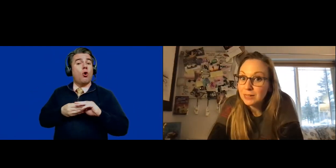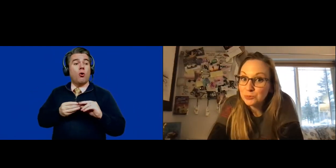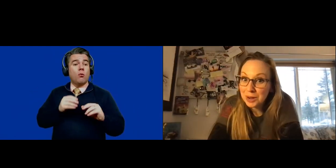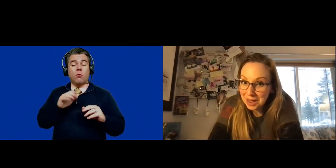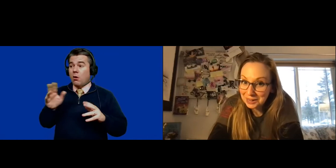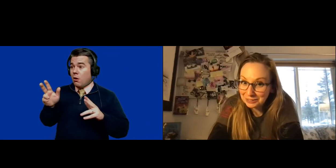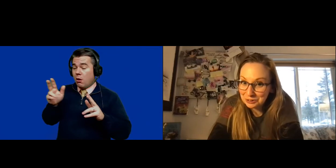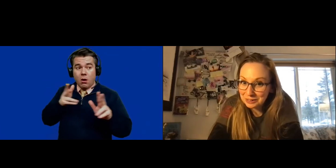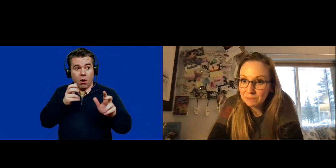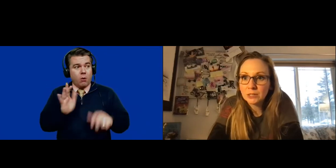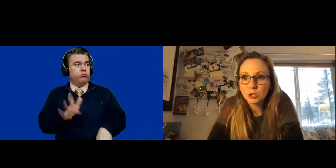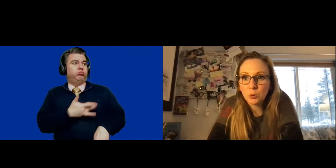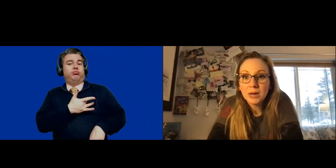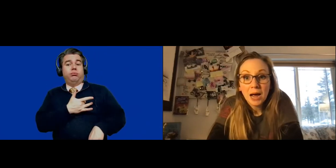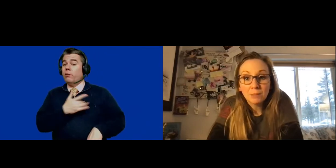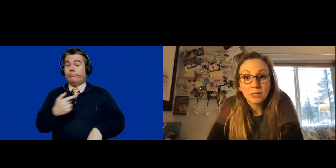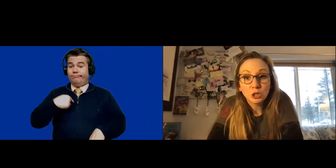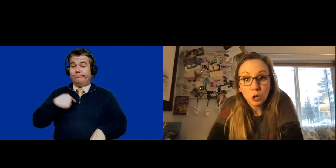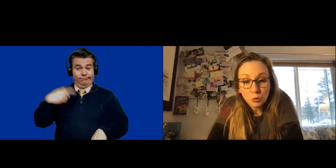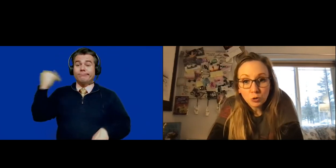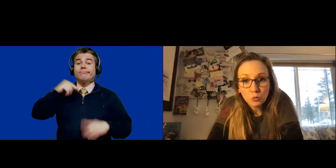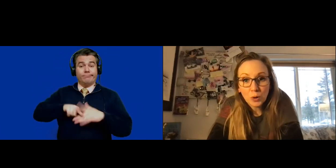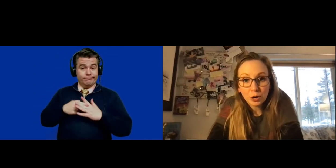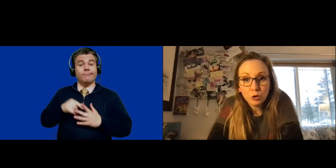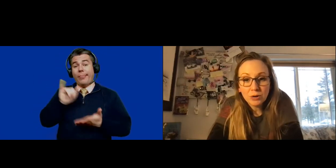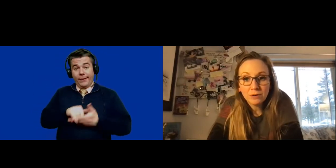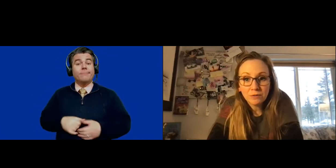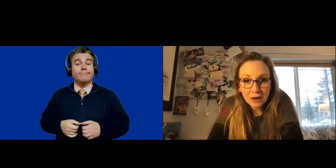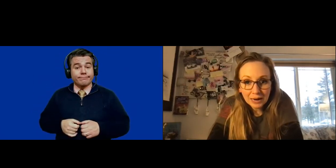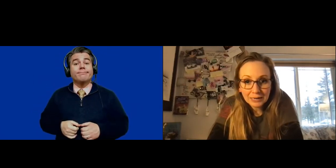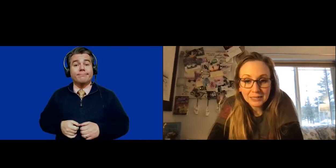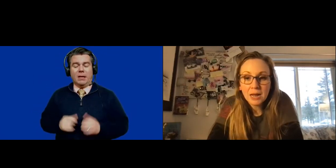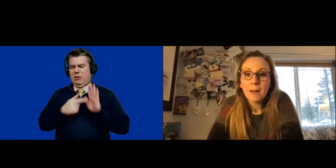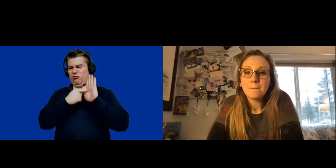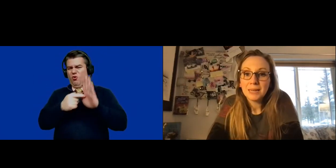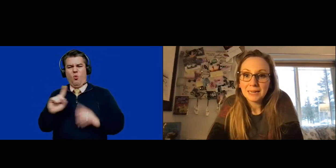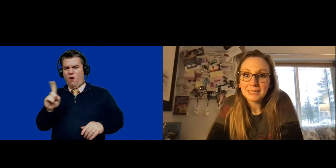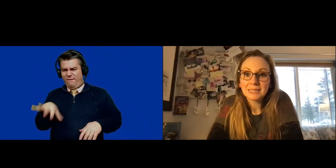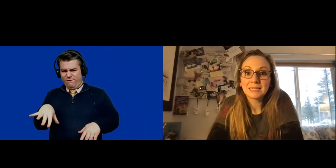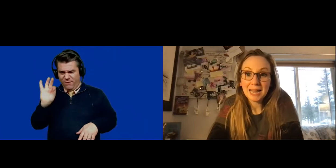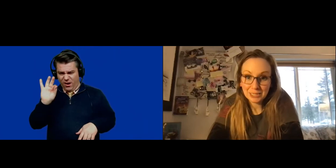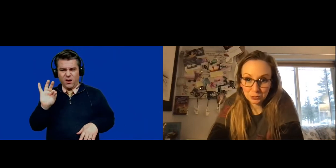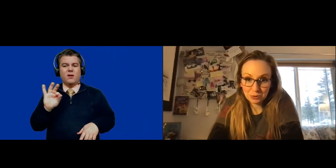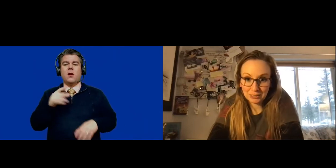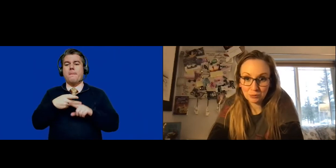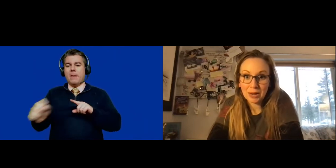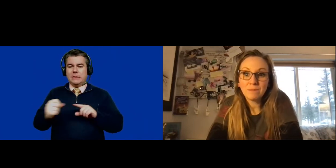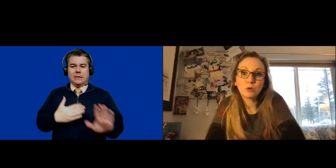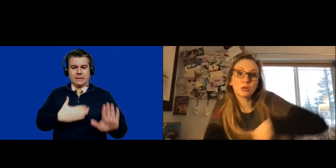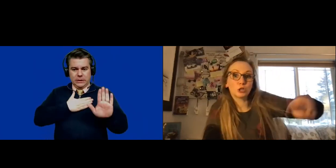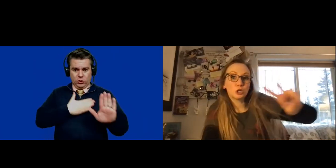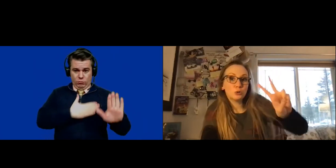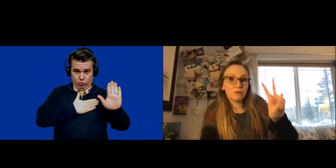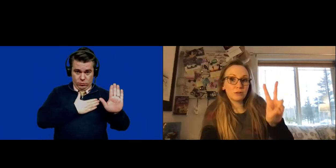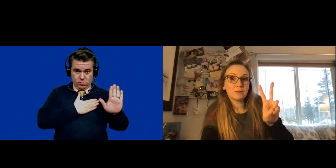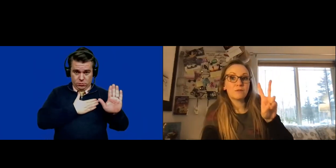know that that's why I got started. So I'm going to show you where you can find Plexus testimonies. Okay.